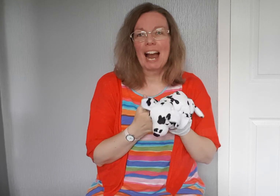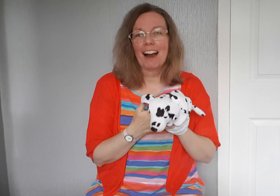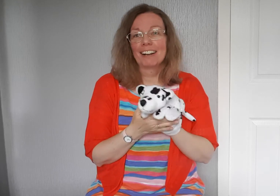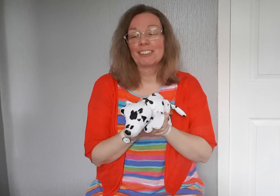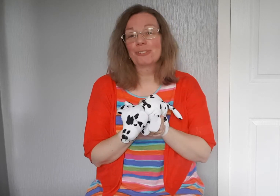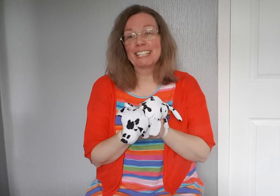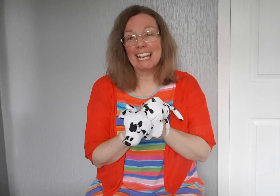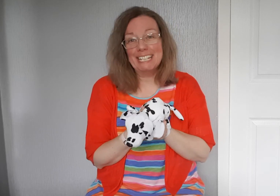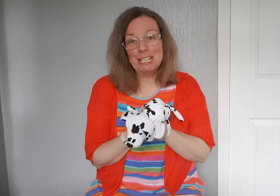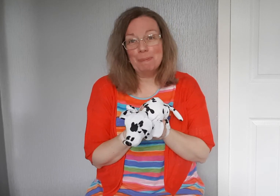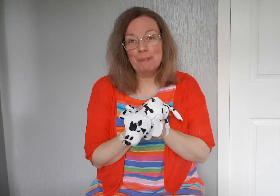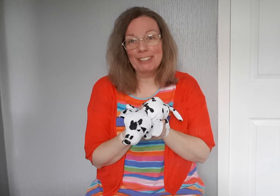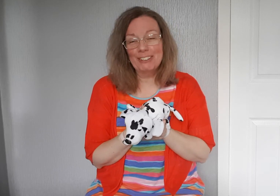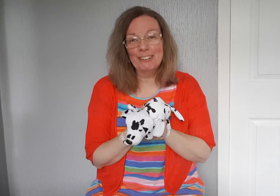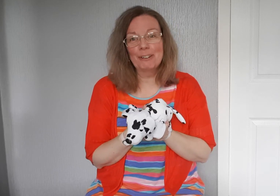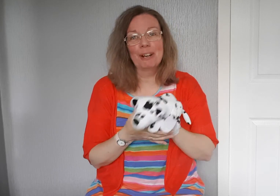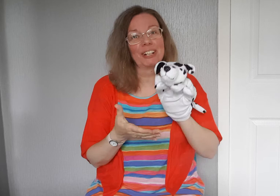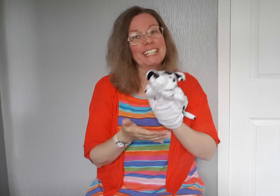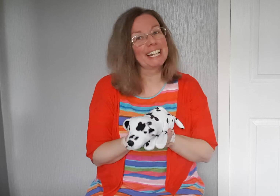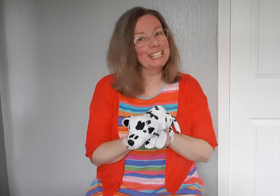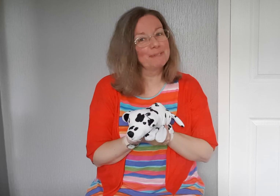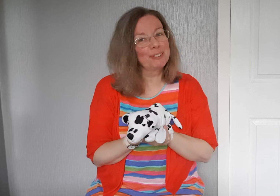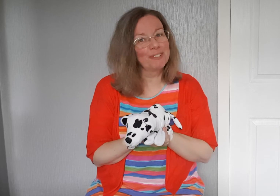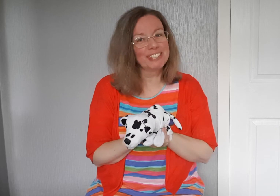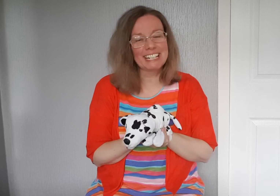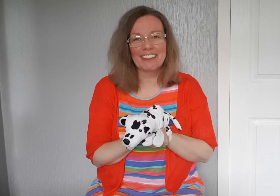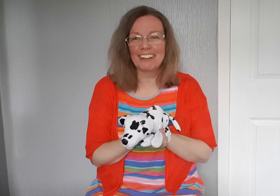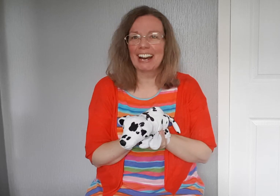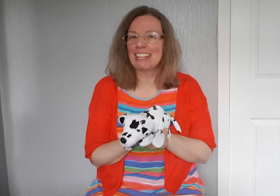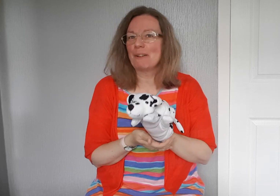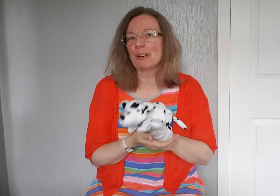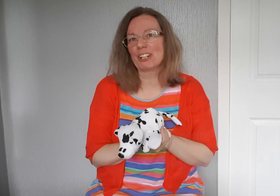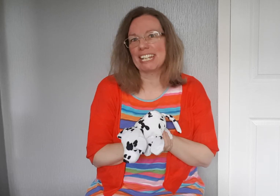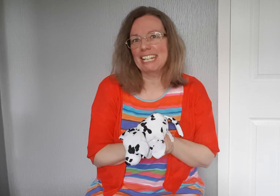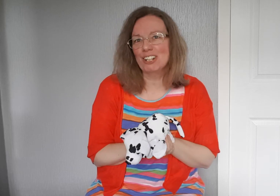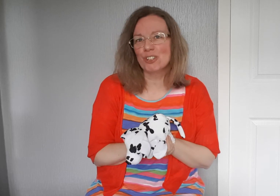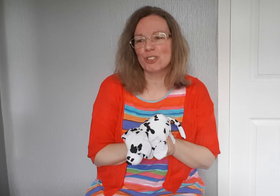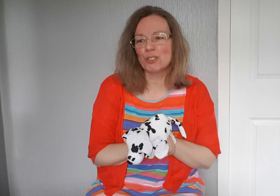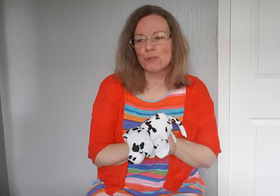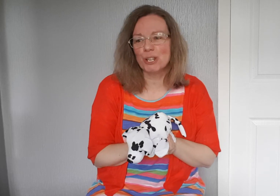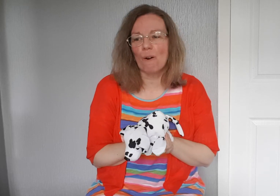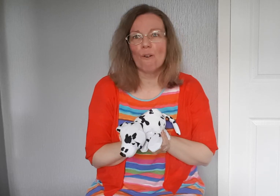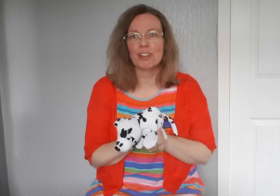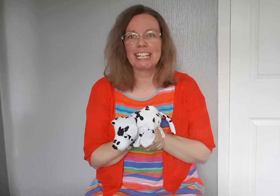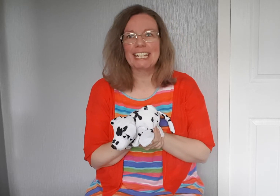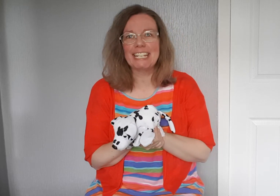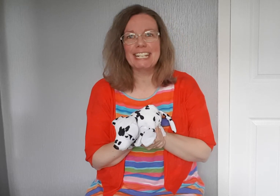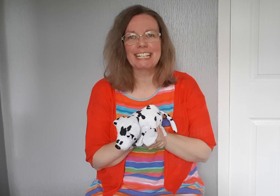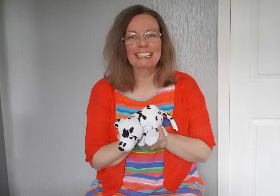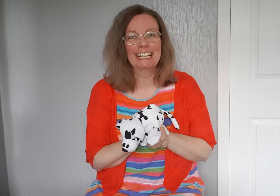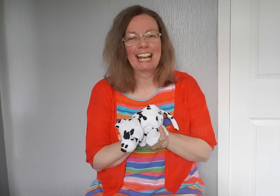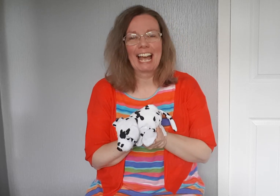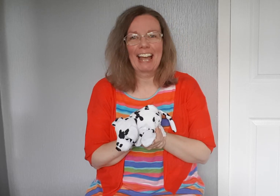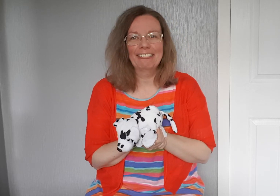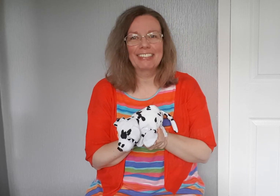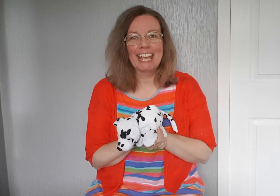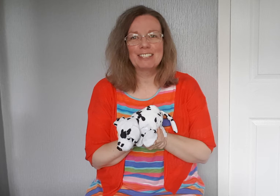are so excited to be with you. We're going to sing some songs together and then we're going to hear the story of Gideon and his